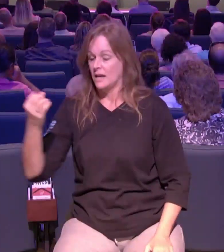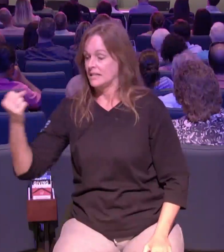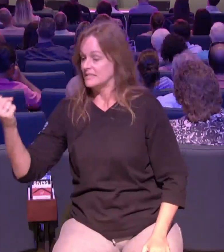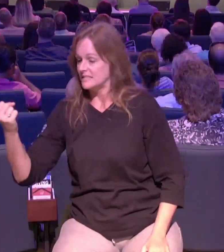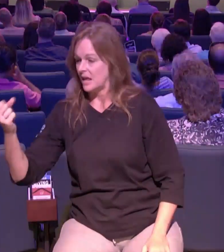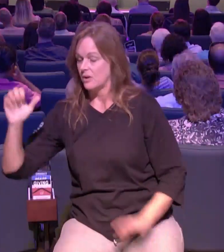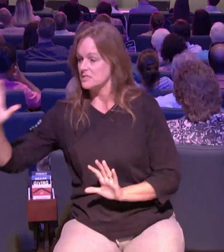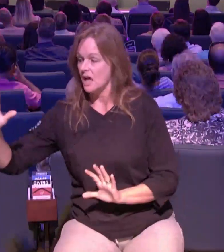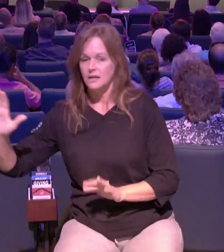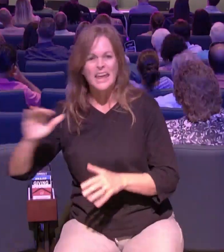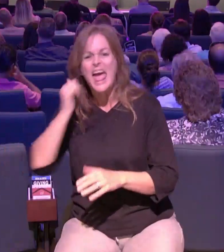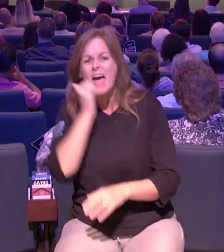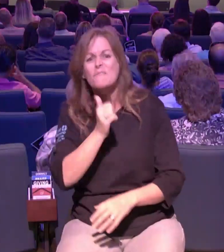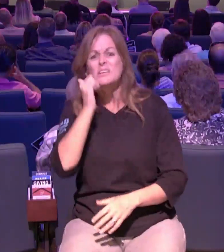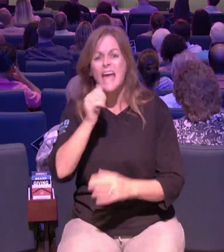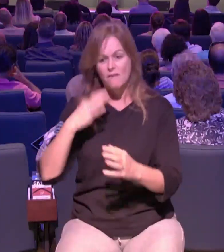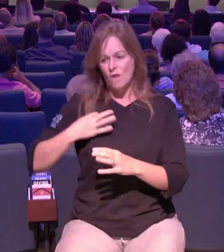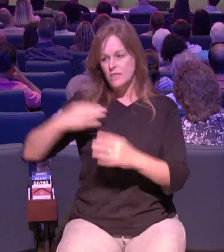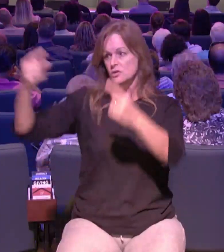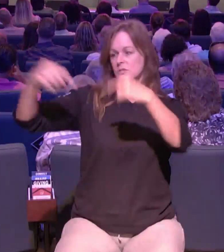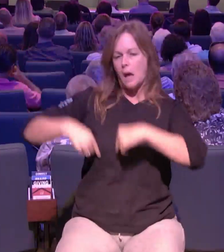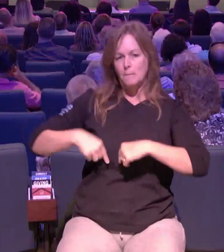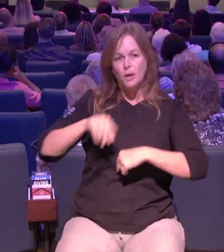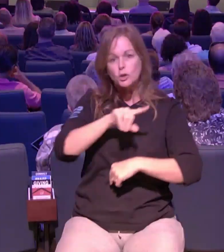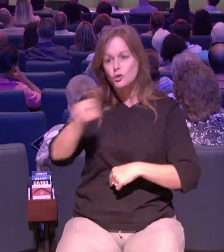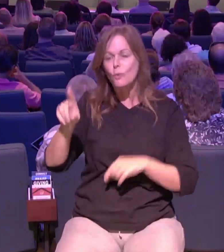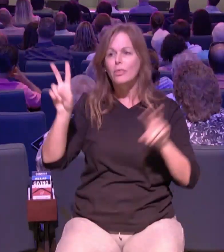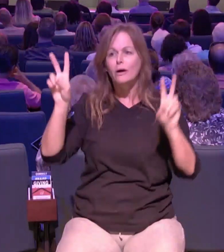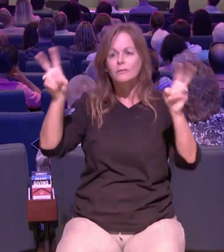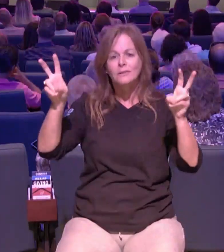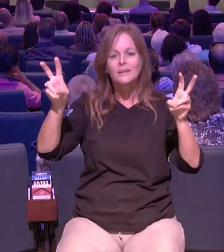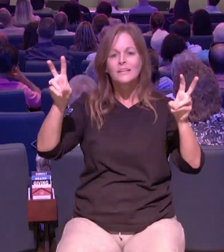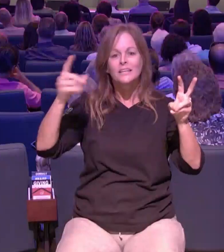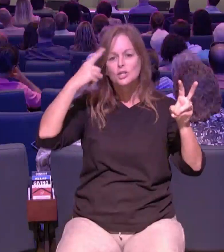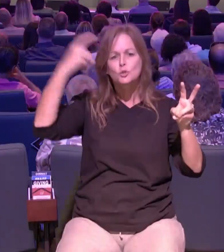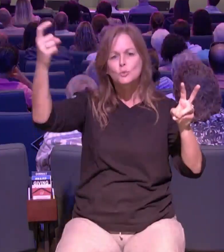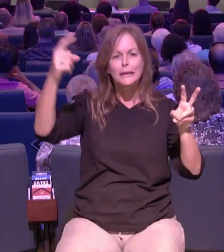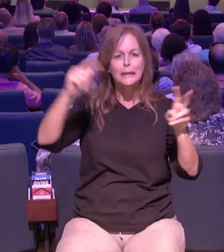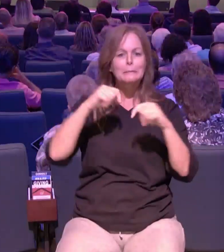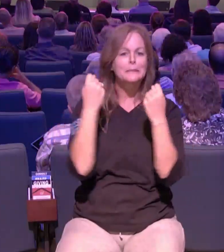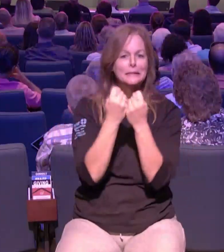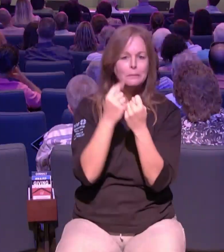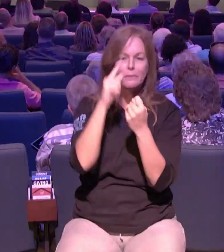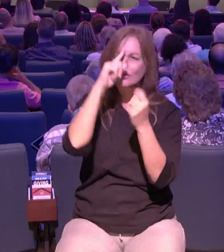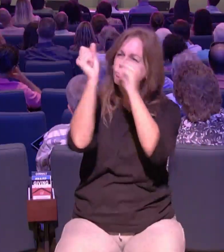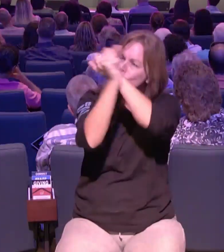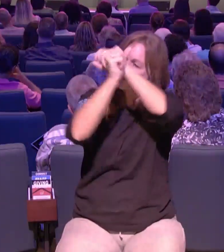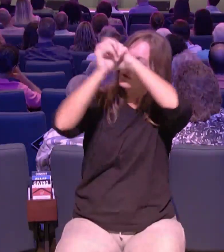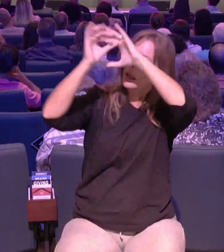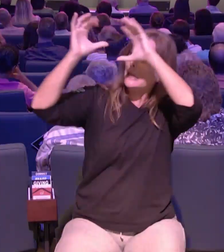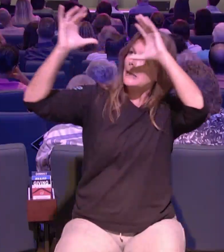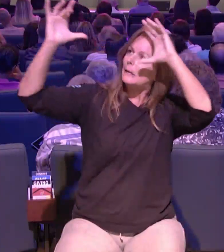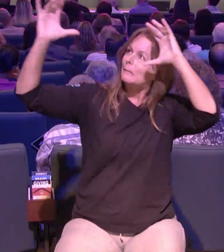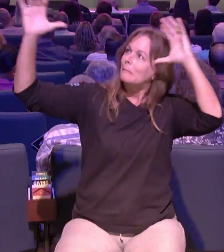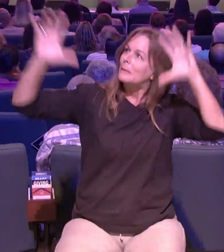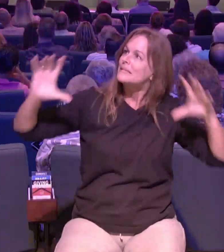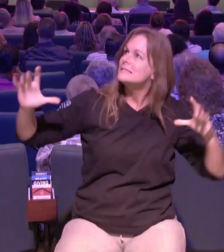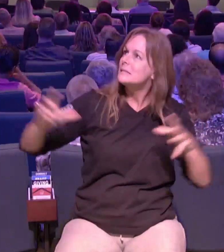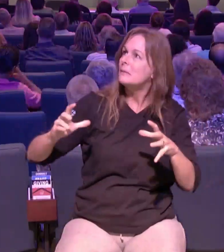team and we call you the dream team because you're making the dream the vision that god has given us for this region you're making that a reality in people's lives and